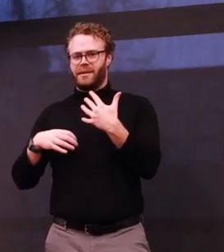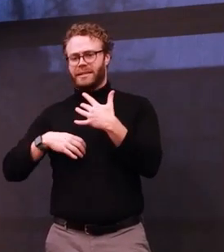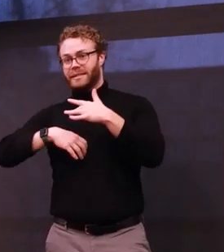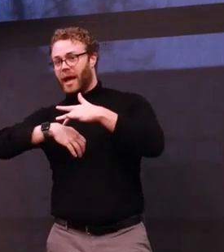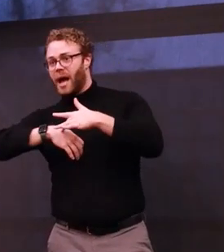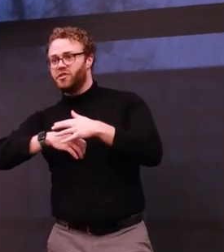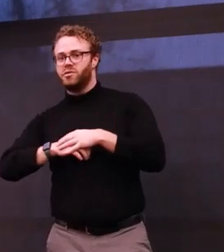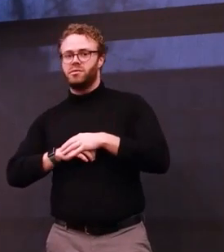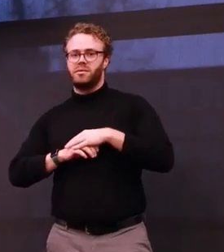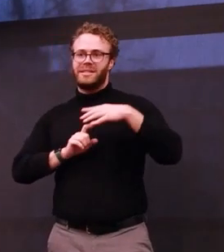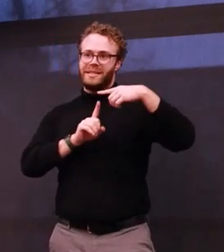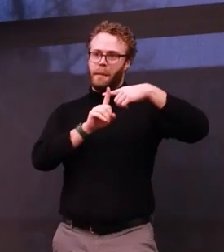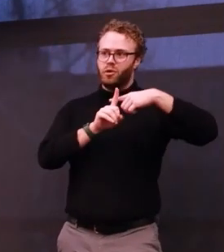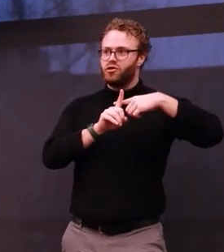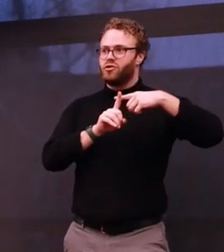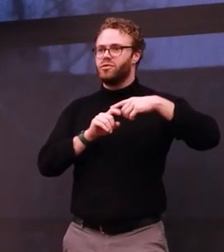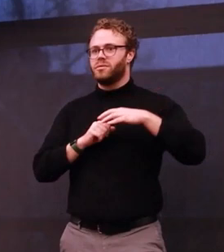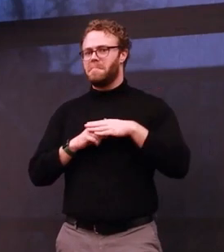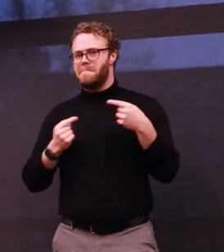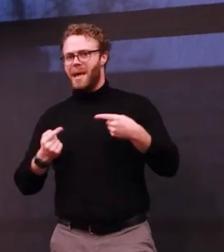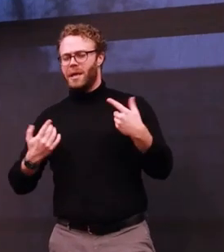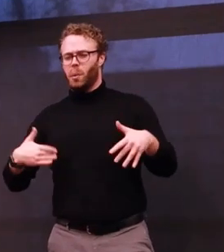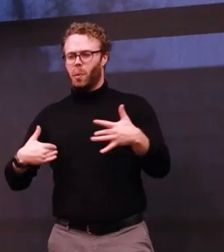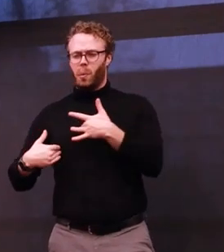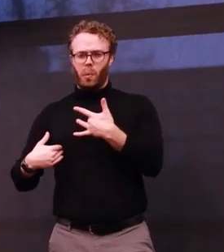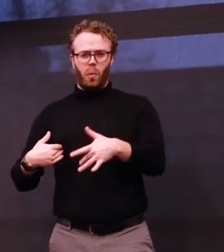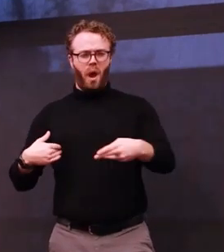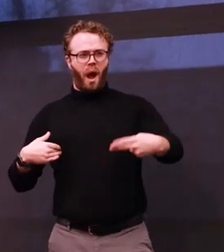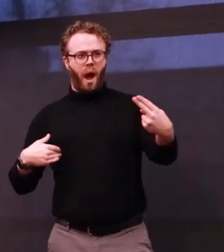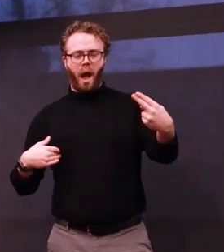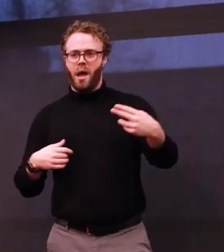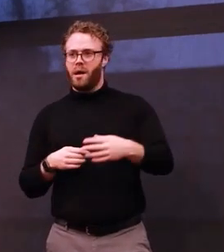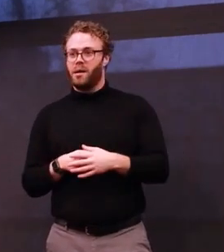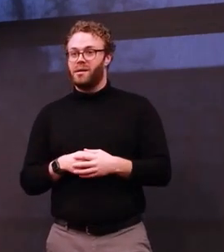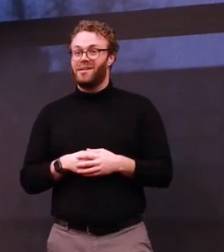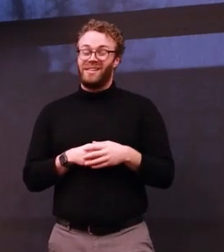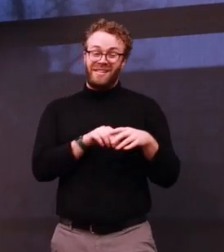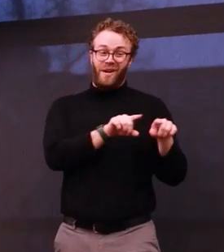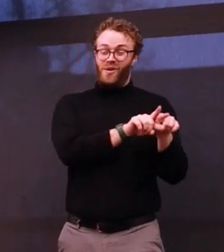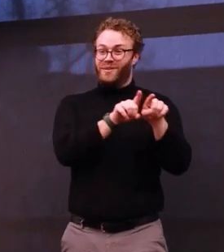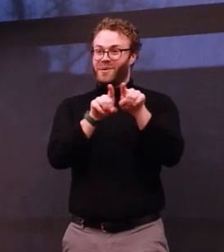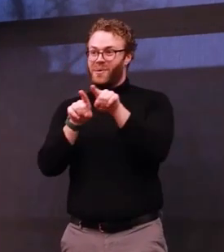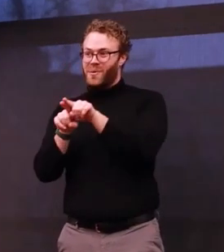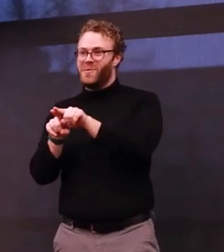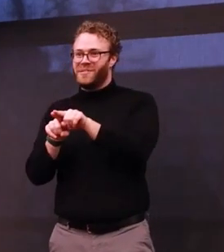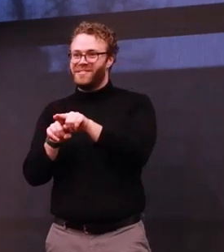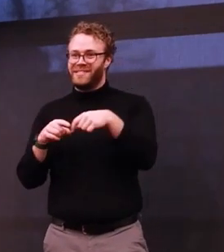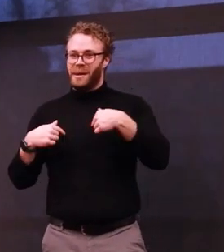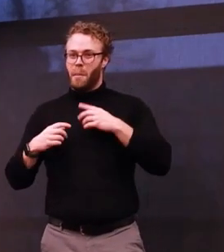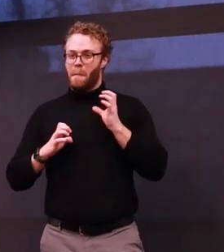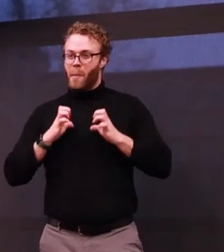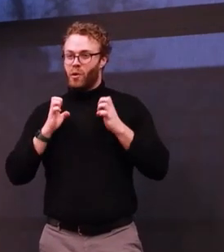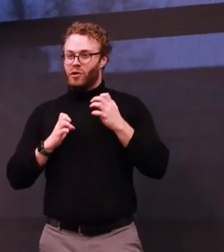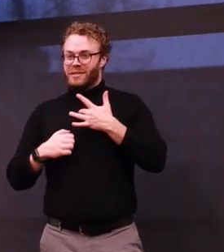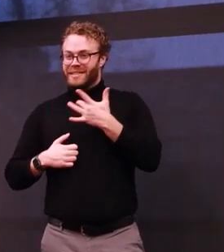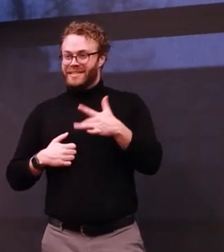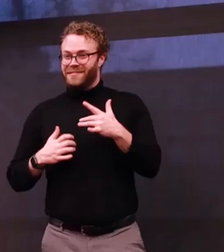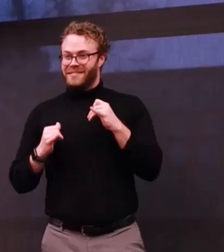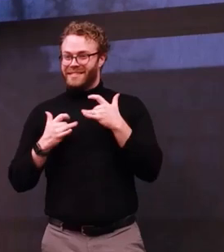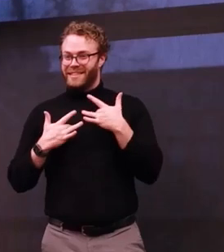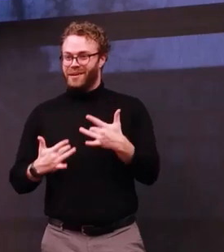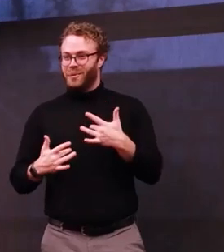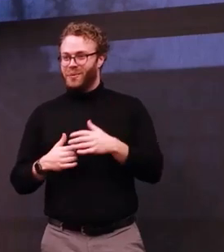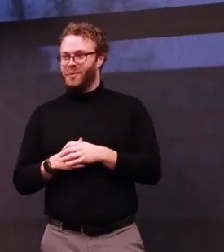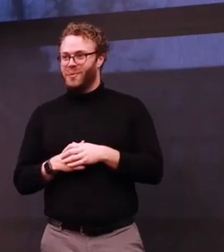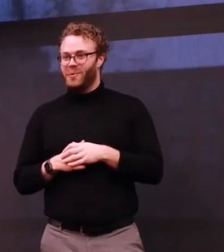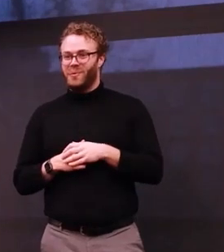you, a very emotionally sensitive person. So on a scale from 1 to 10, I feel things at 11. Also, as a